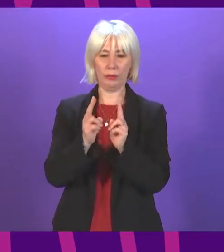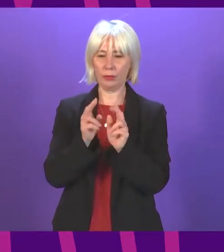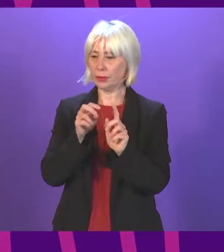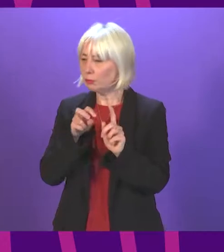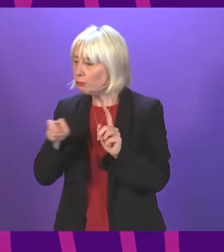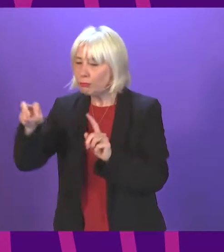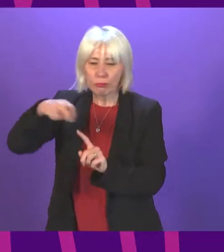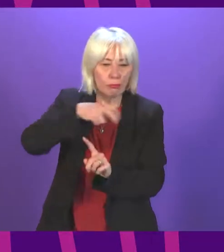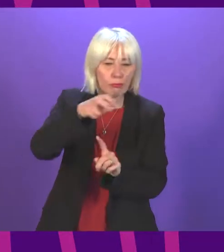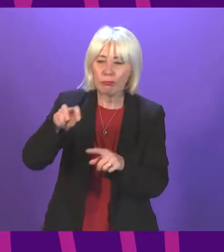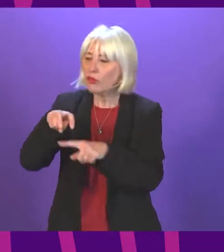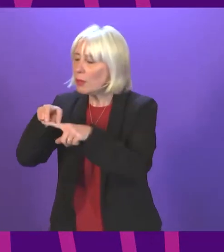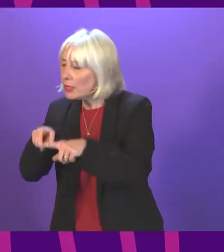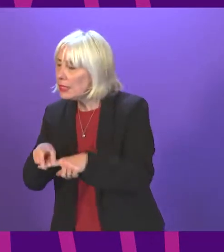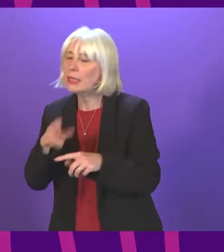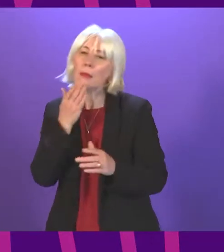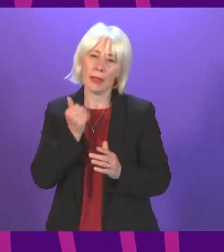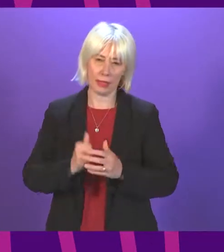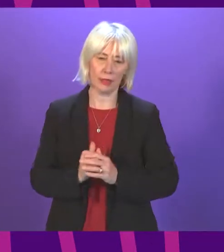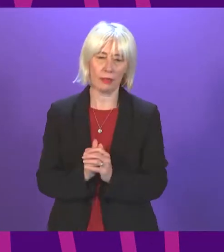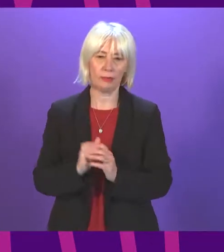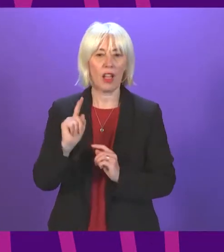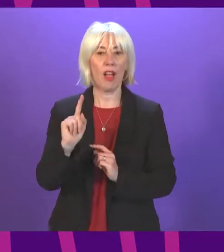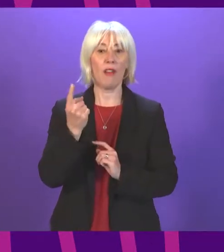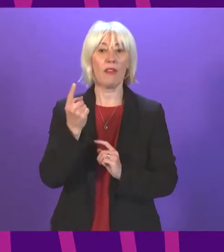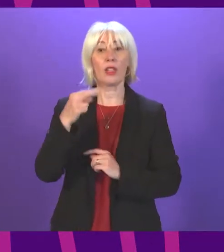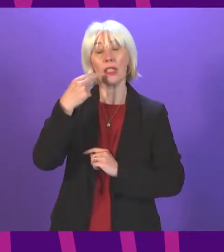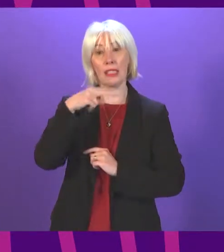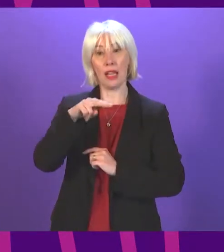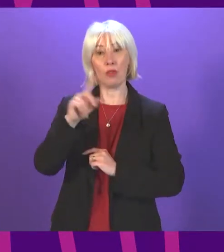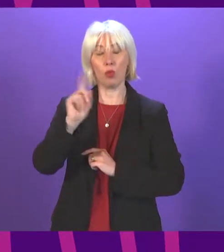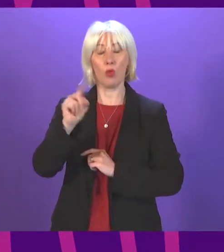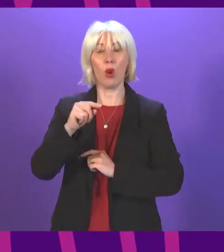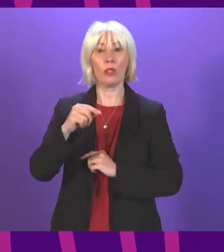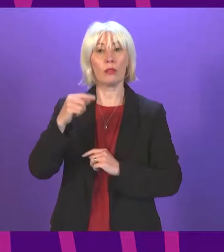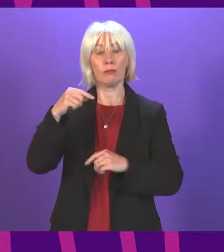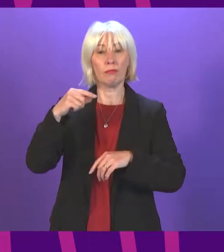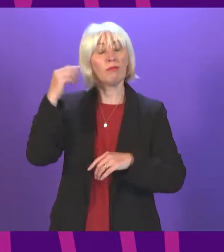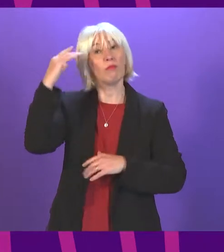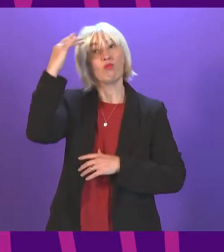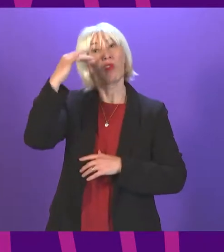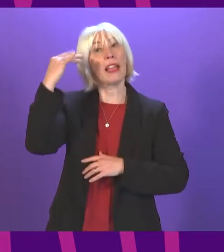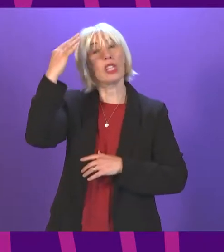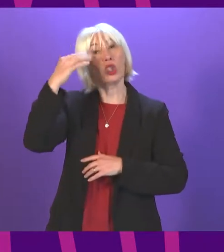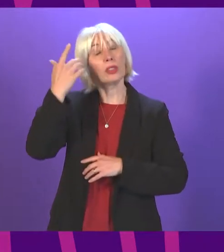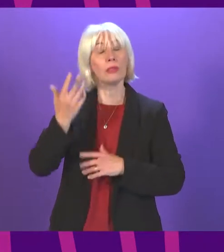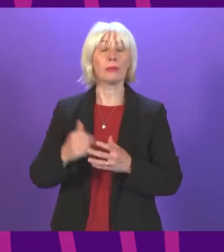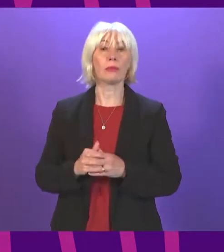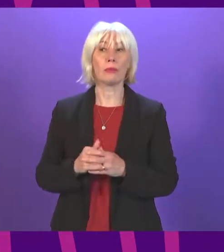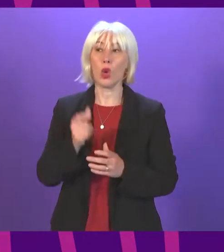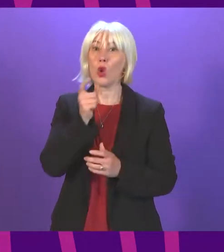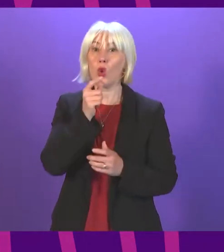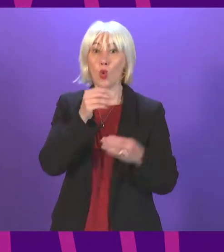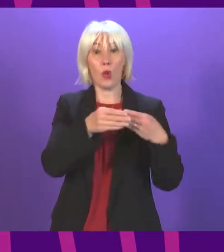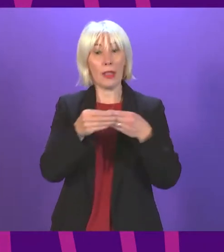your seat and when moving around the Chamber. The first item of business this afternoon is Time for Reflection, and our Time for Reflection leader